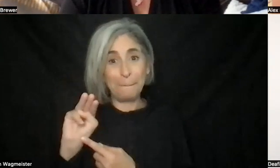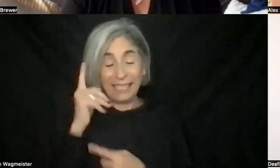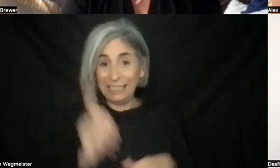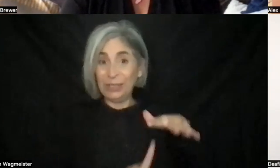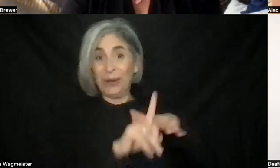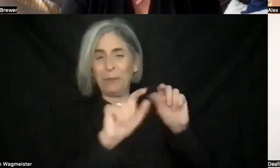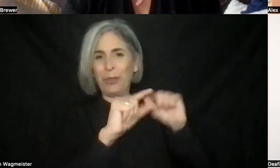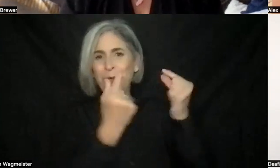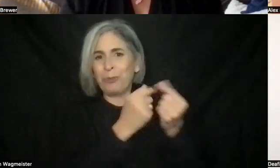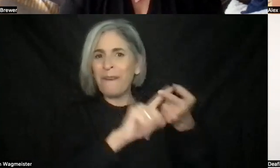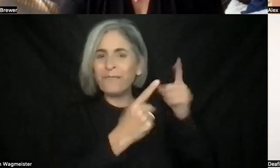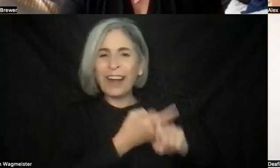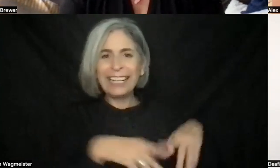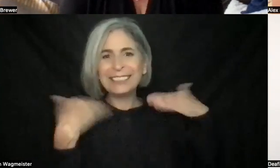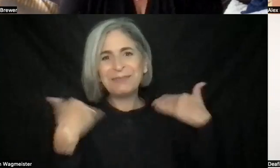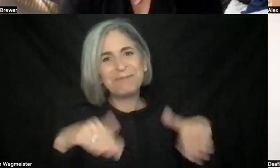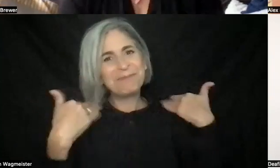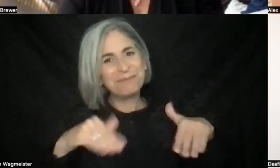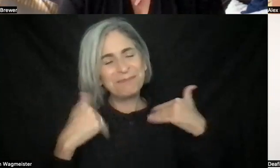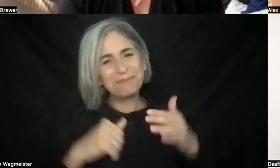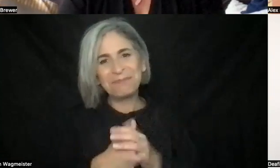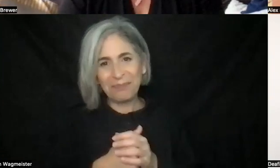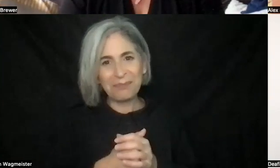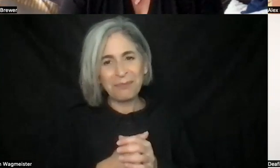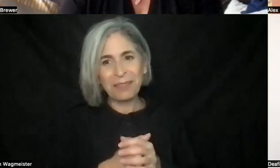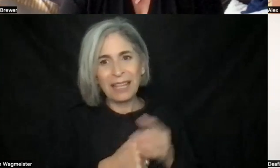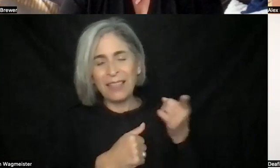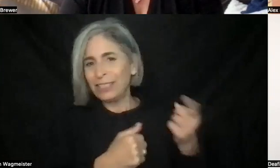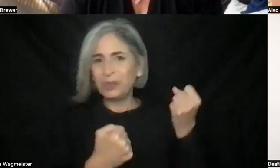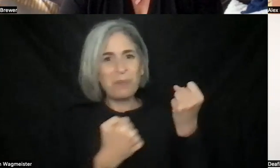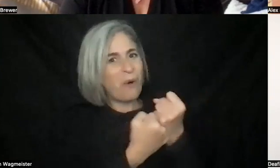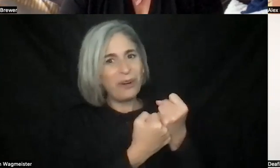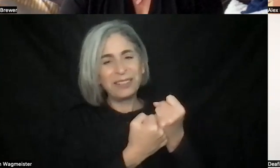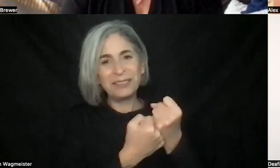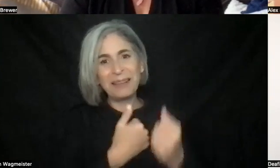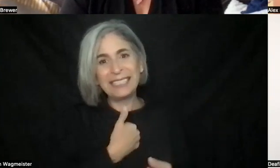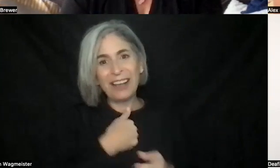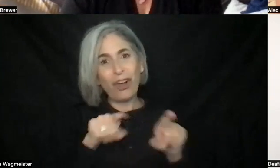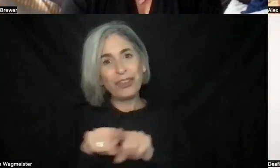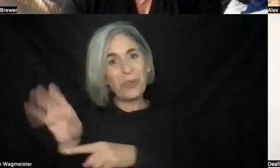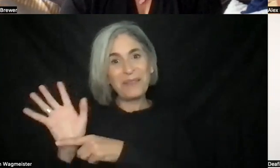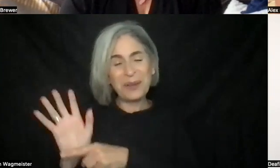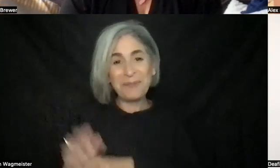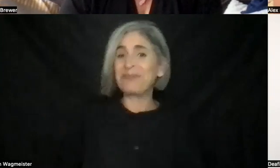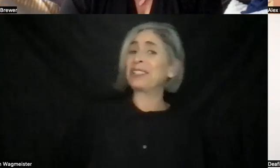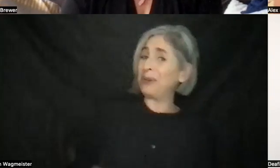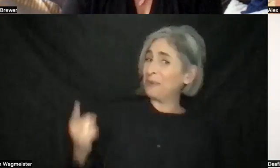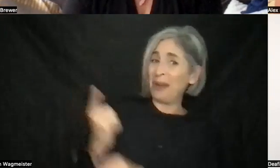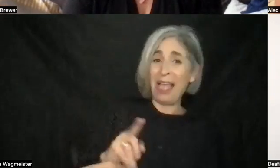of friends, and just there in support of myself in the film. Right on. That's a great supporter to have on the